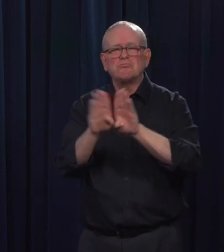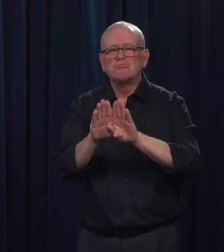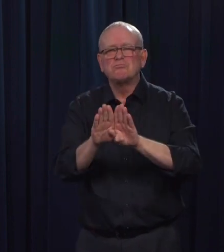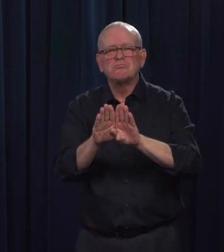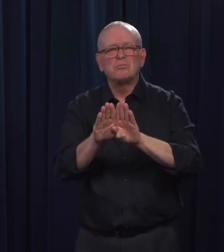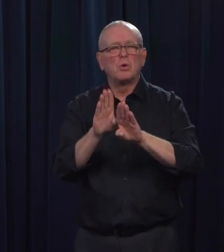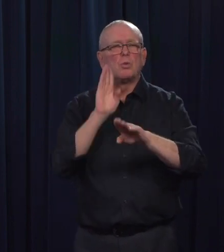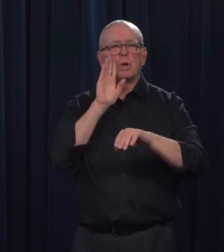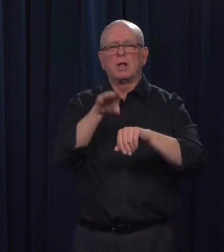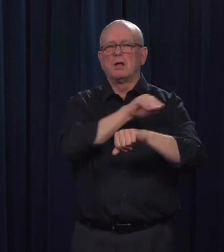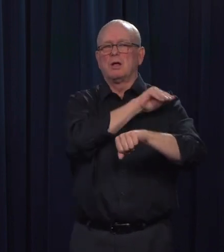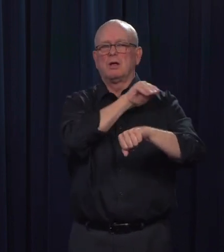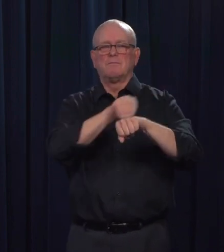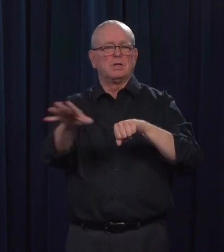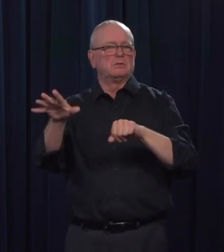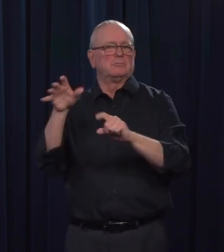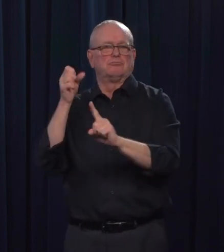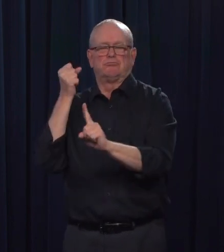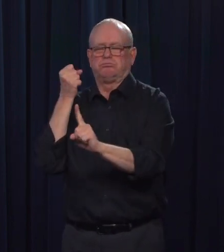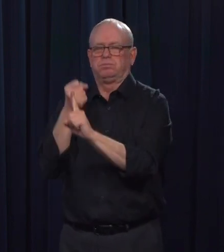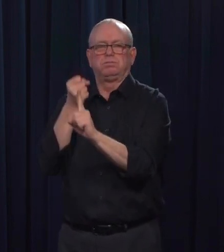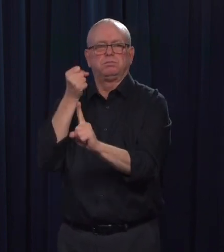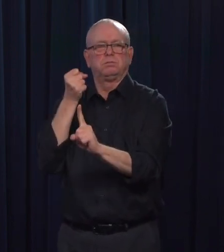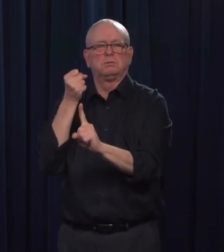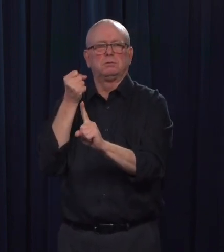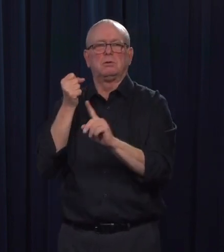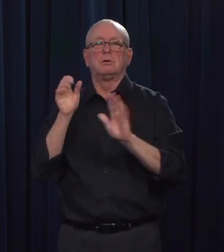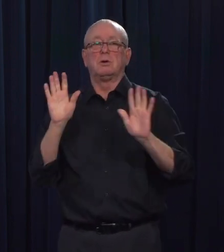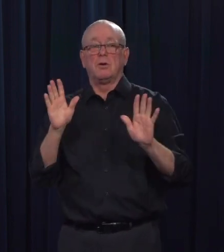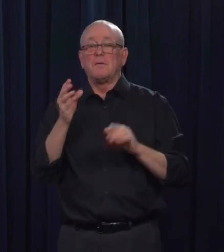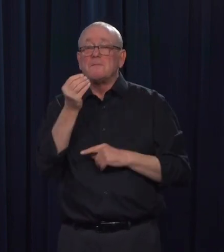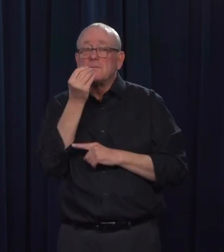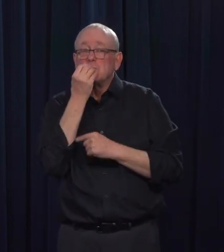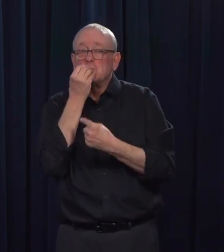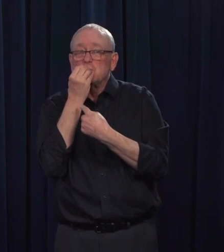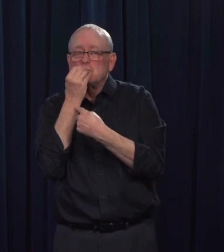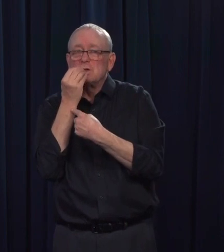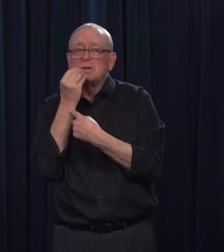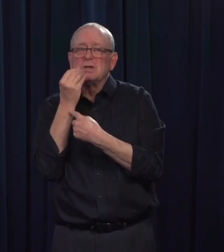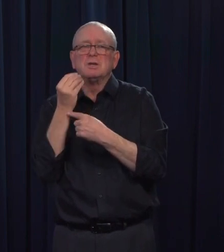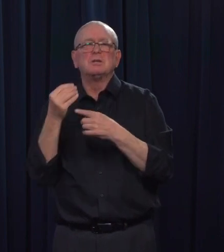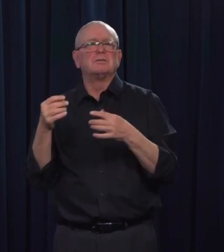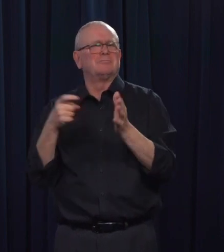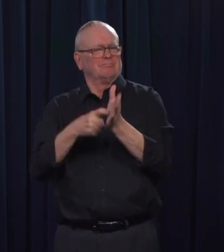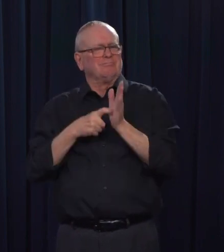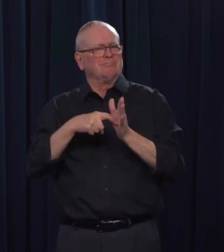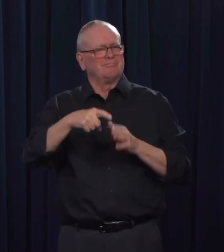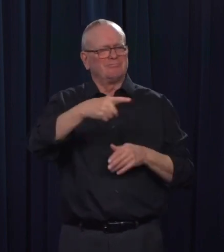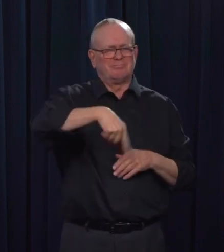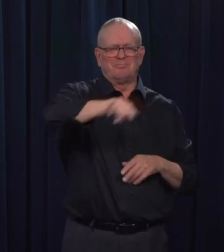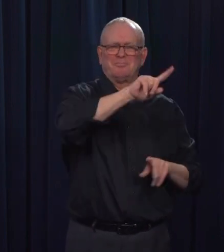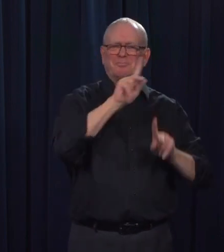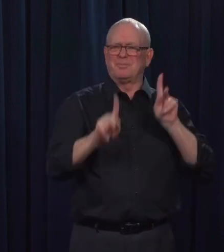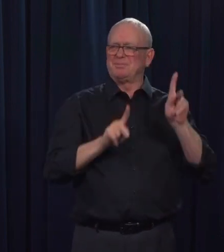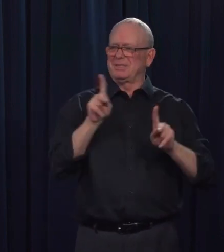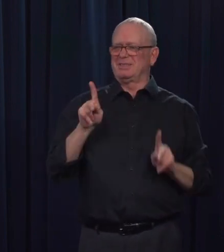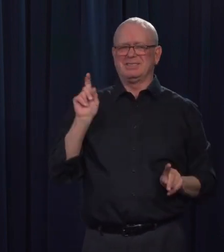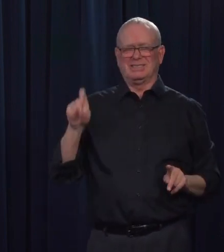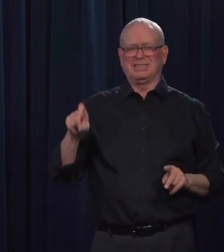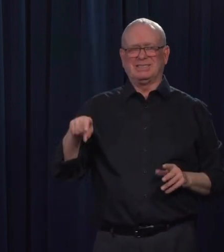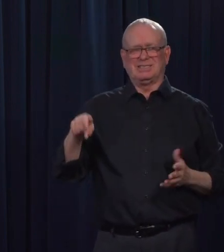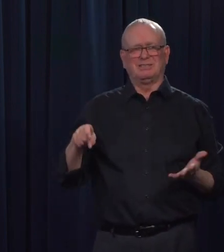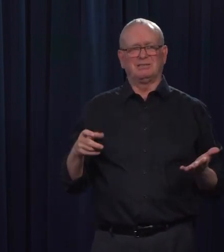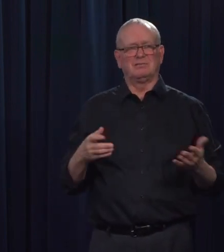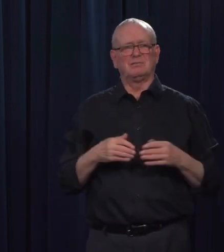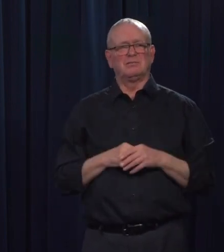we all need to eat is something that, you know, other, other types of industry like our, you know, water supply systems or, or